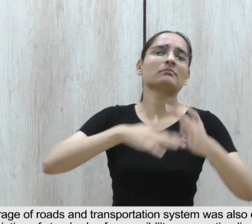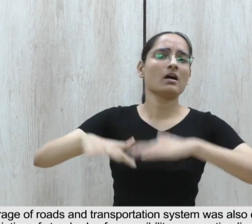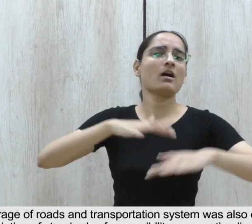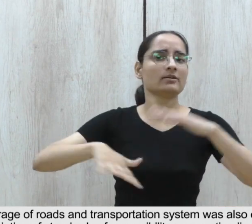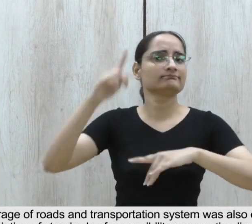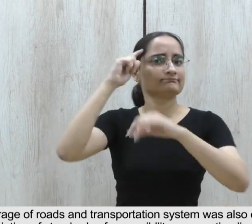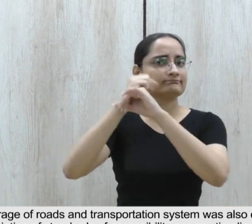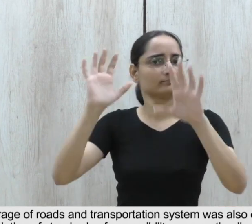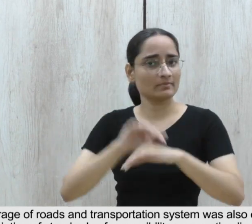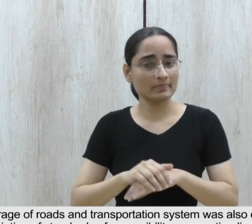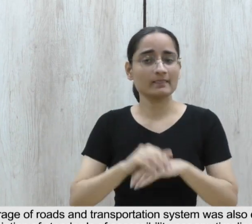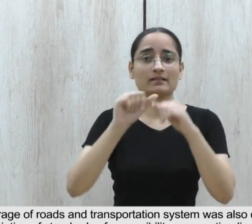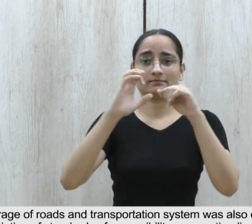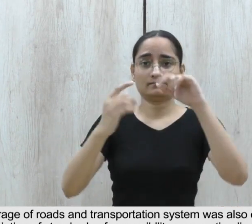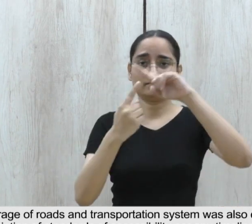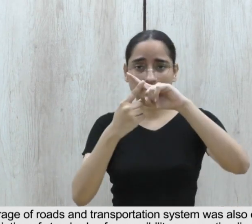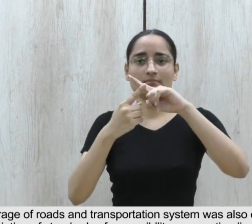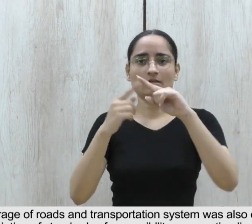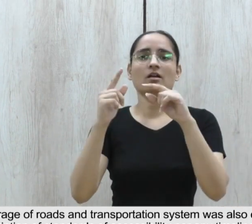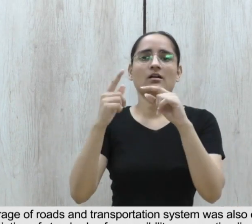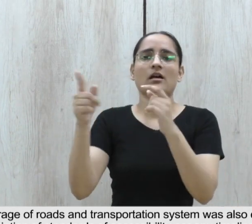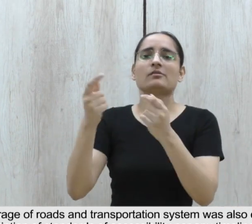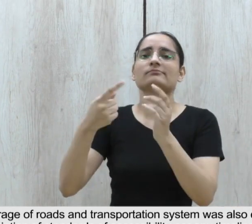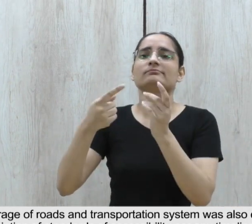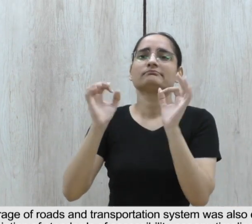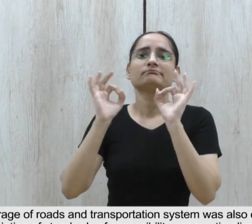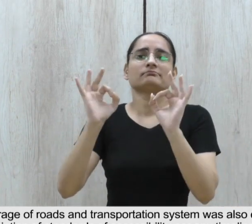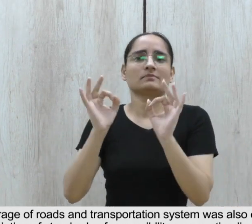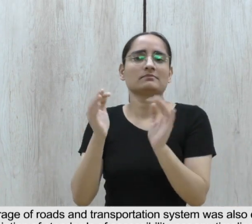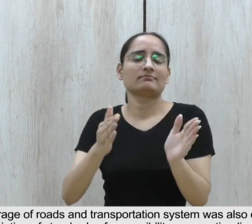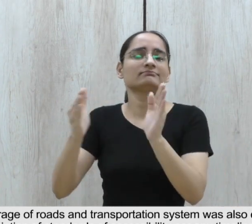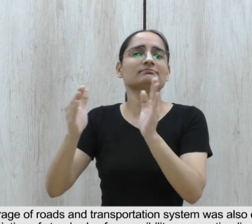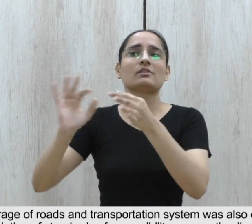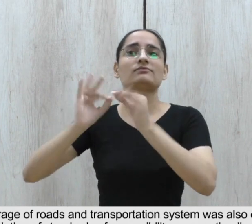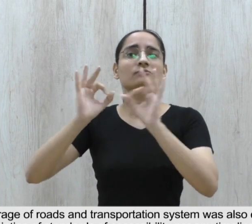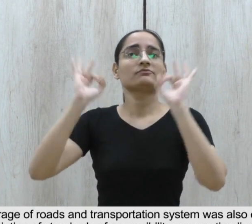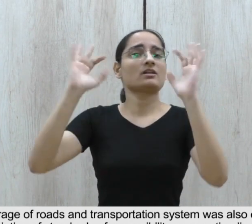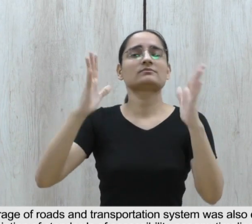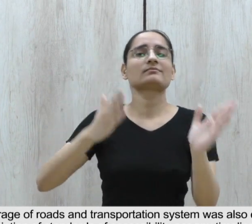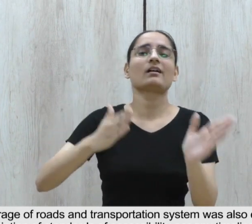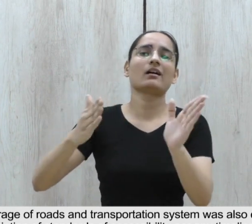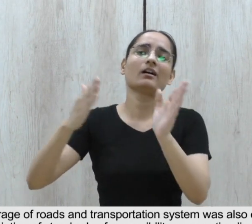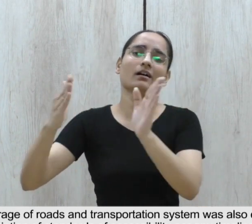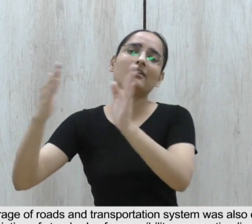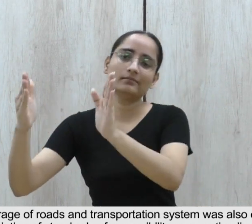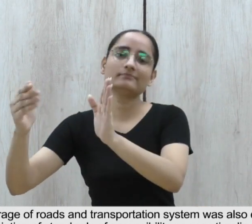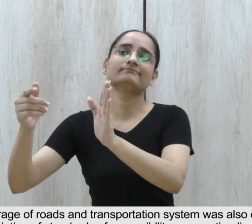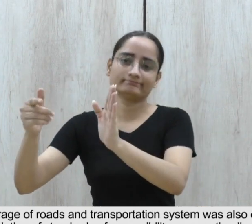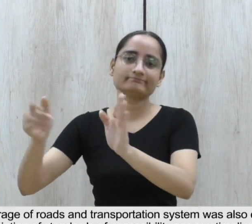also envisaged. That neither provided for prescription of standards of accessibility nor any timeline for their